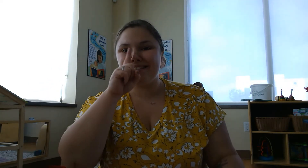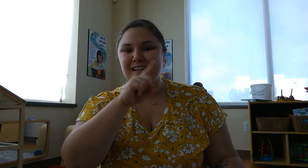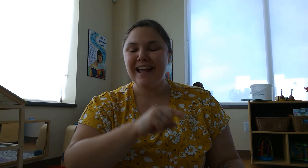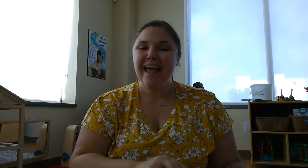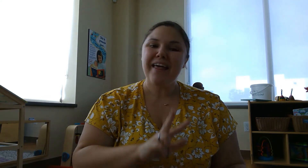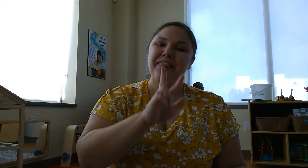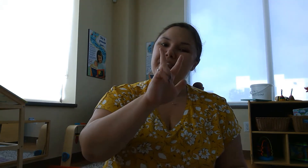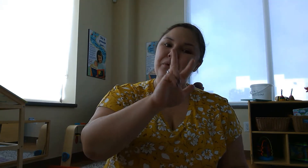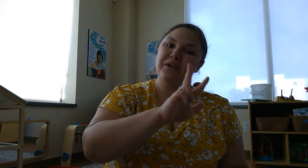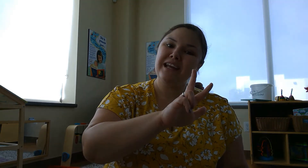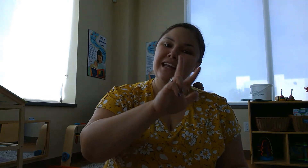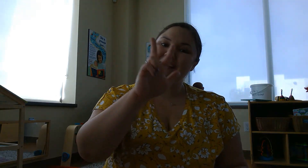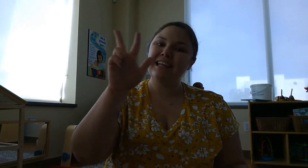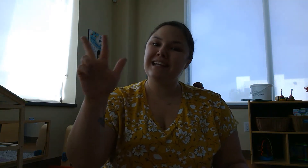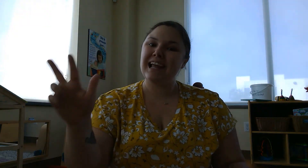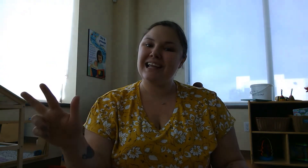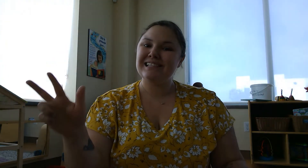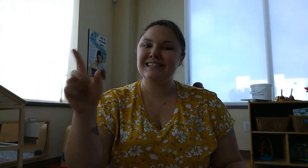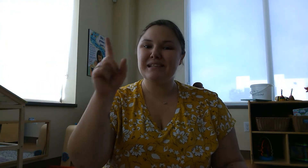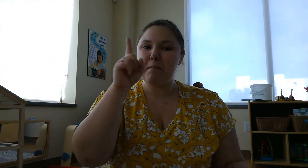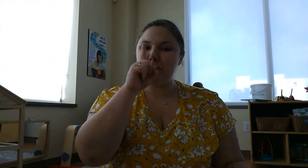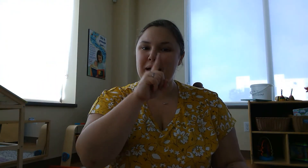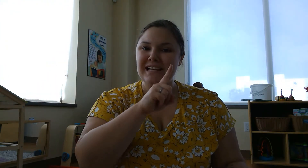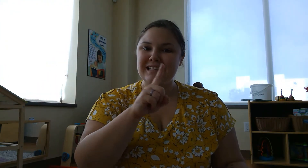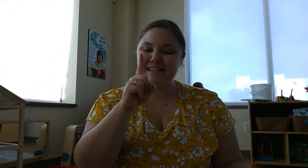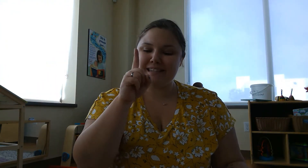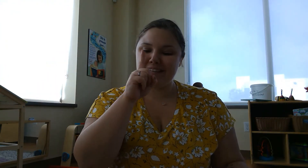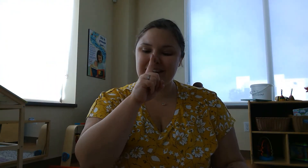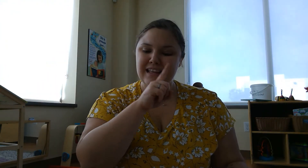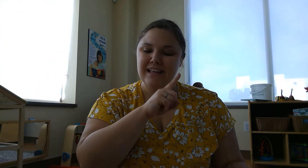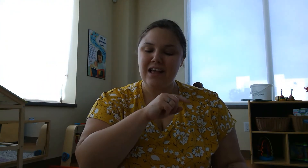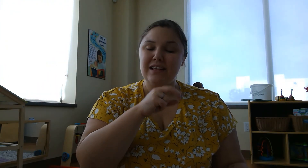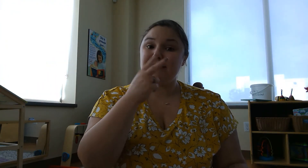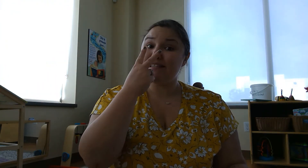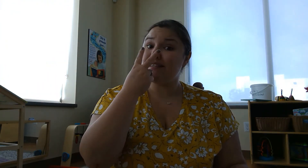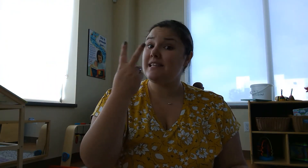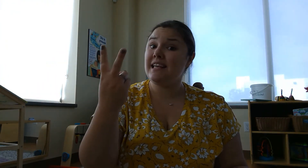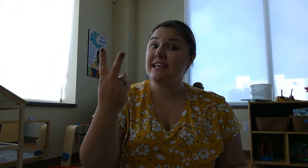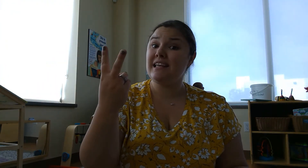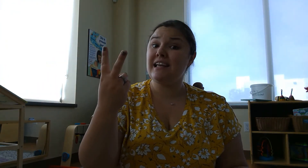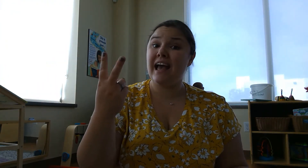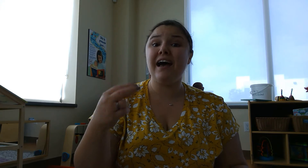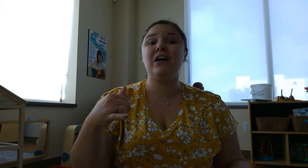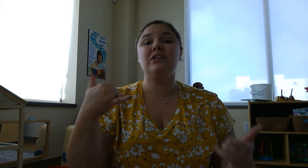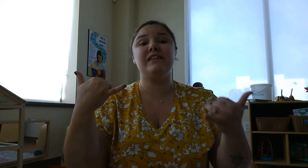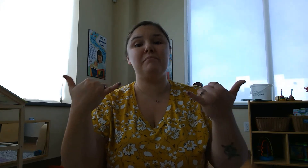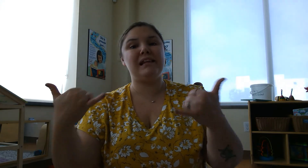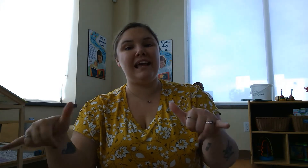Three nice mice. See how they play.